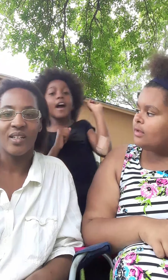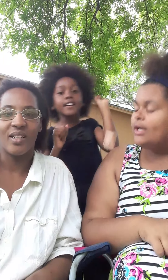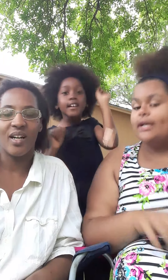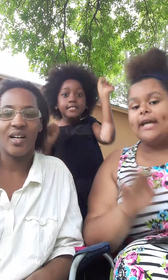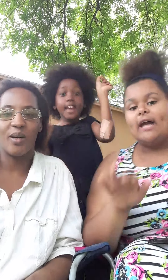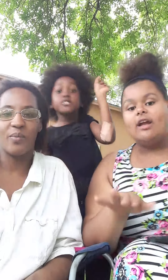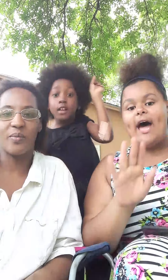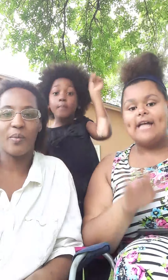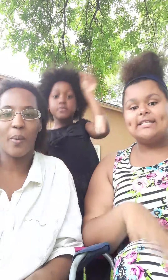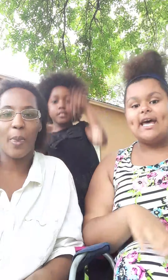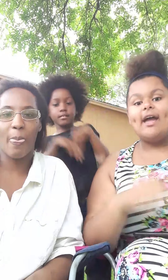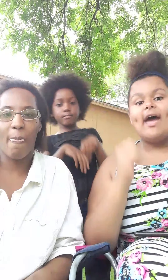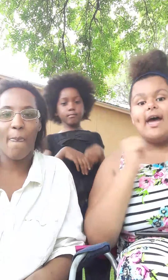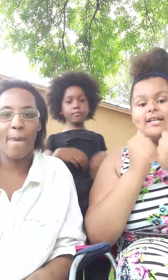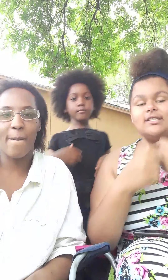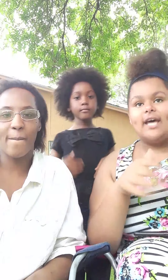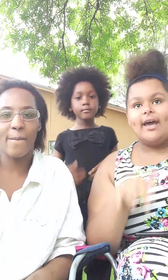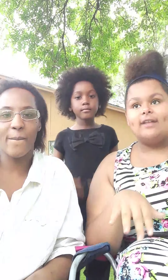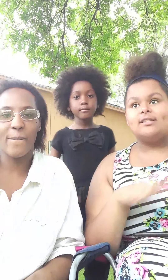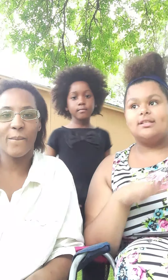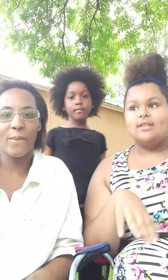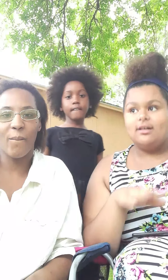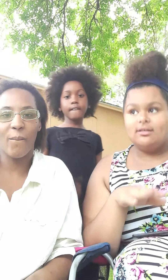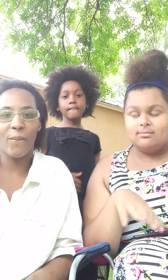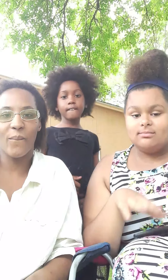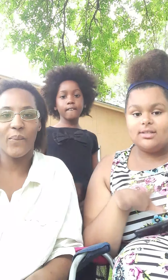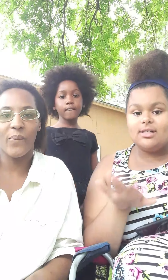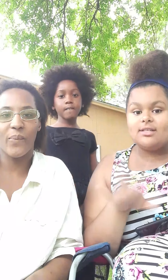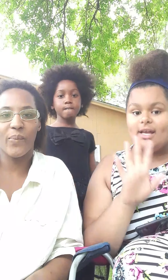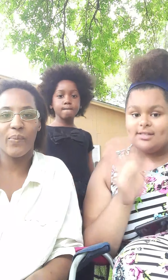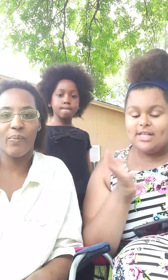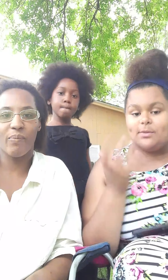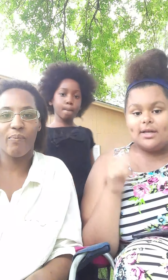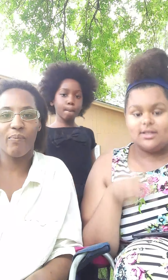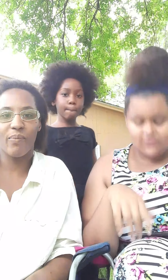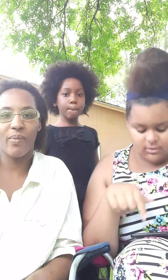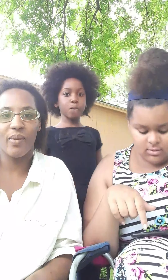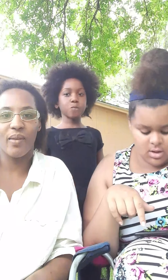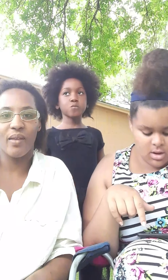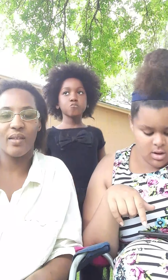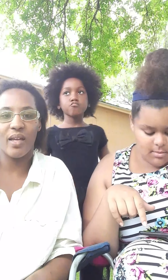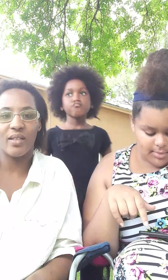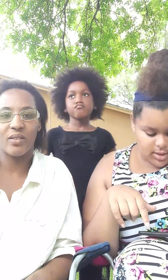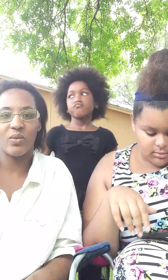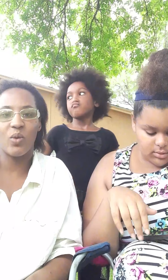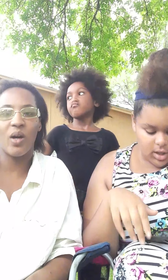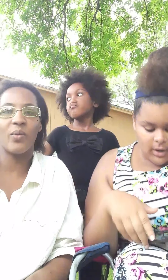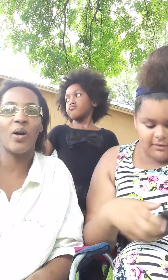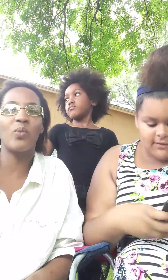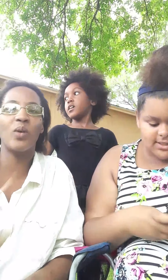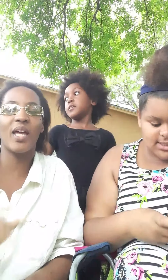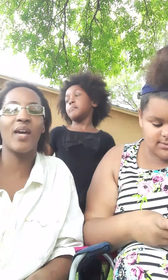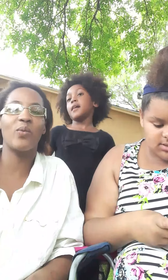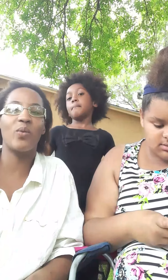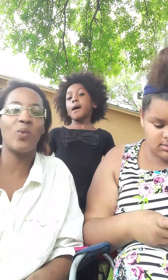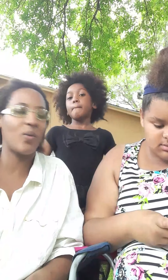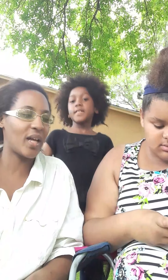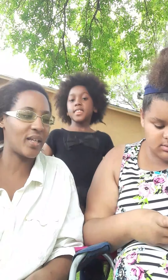hashtag hashtag tiktok because that's that's where we got this from yes but well well when i get